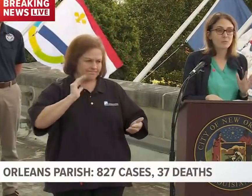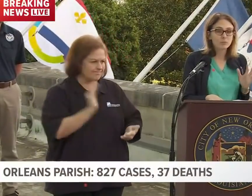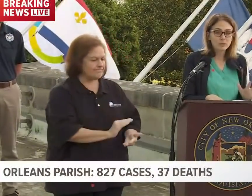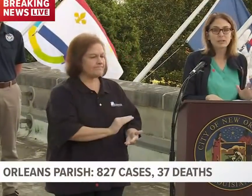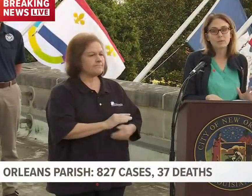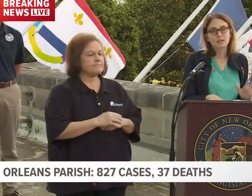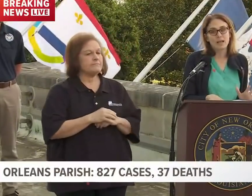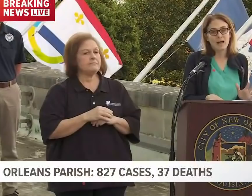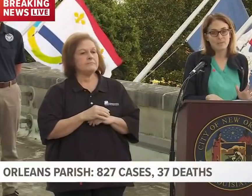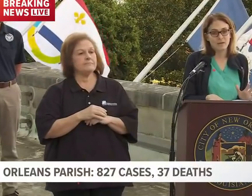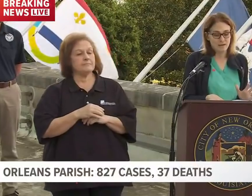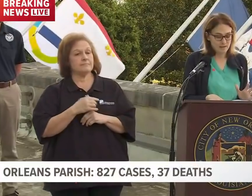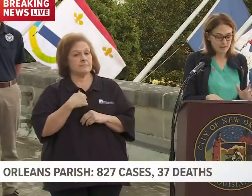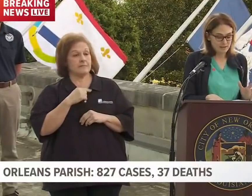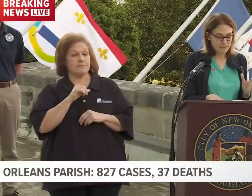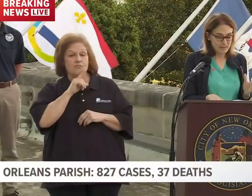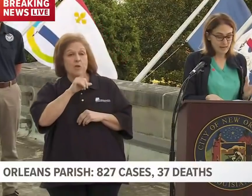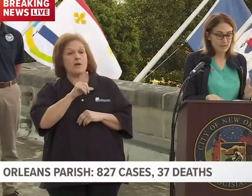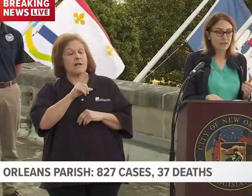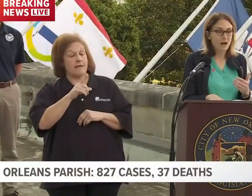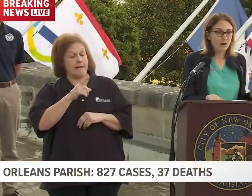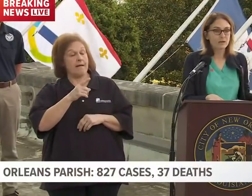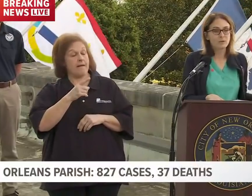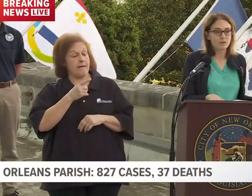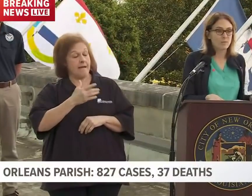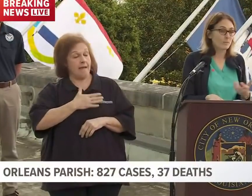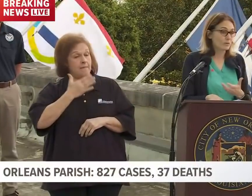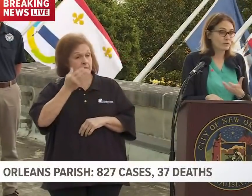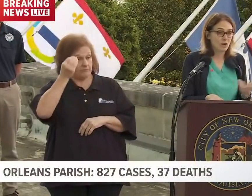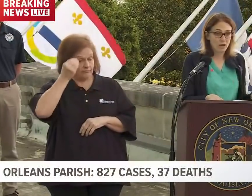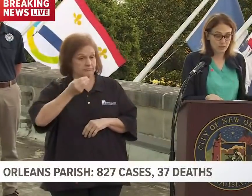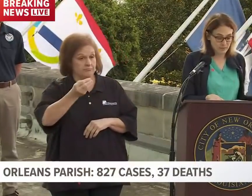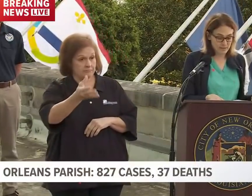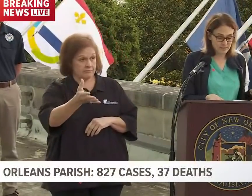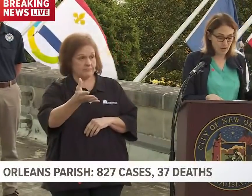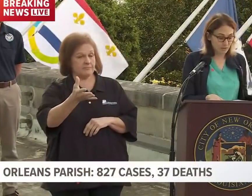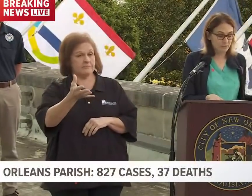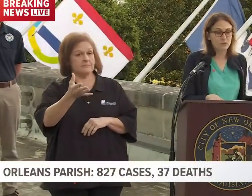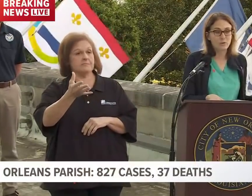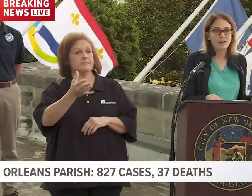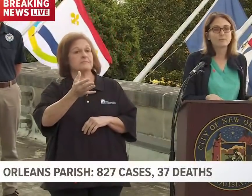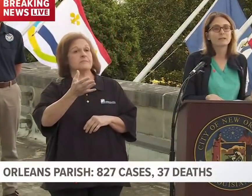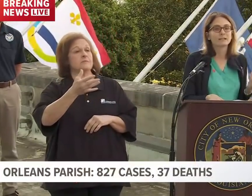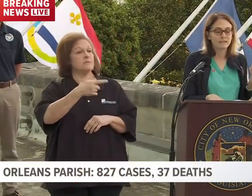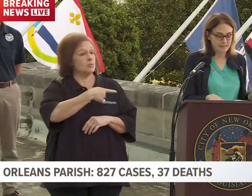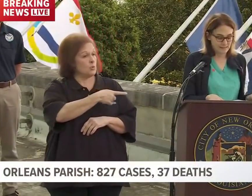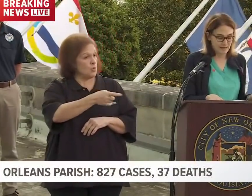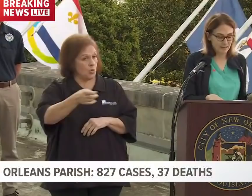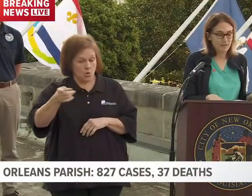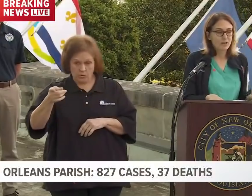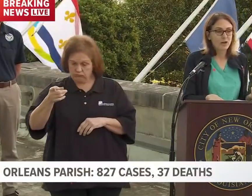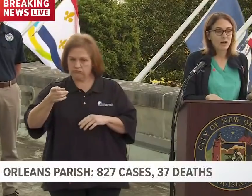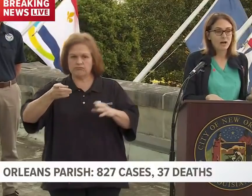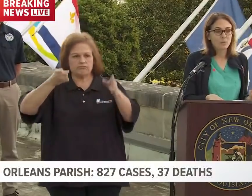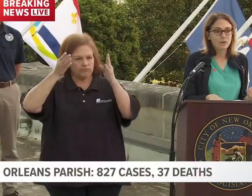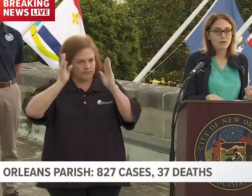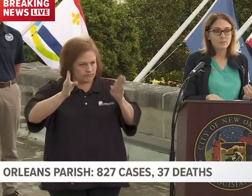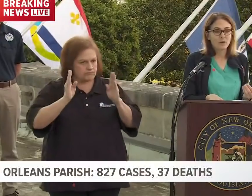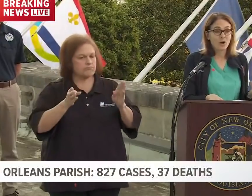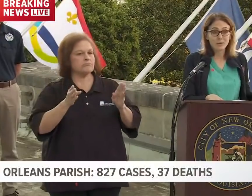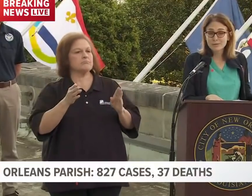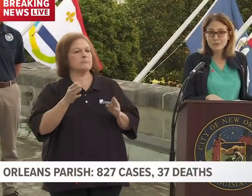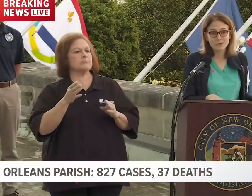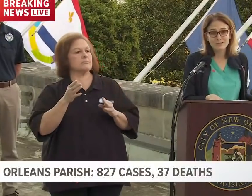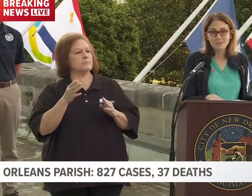I am really, really happy to say that our community members, all of us, all of you have been listening. We